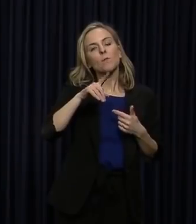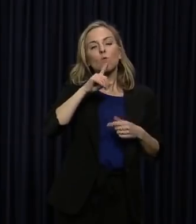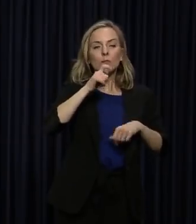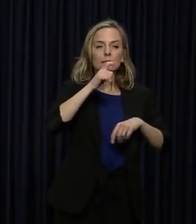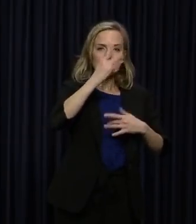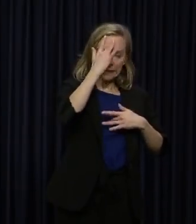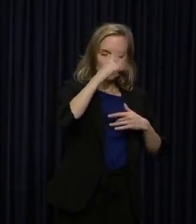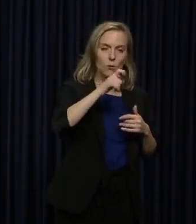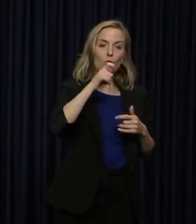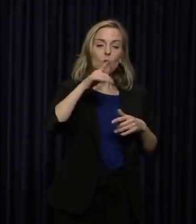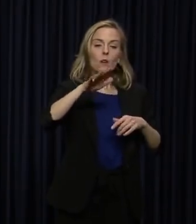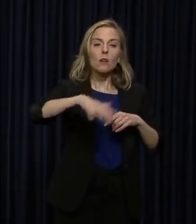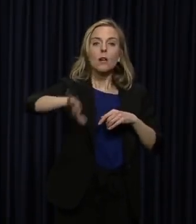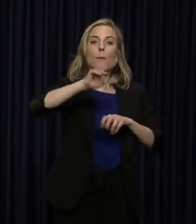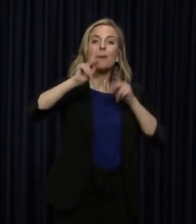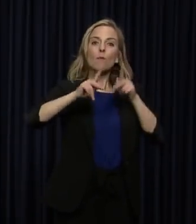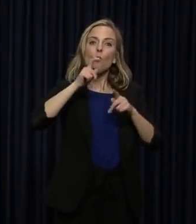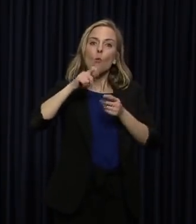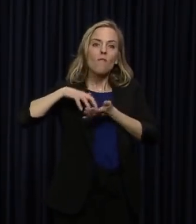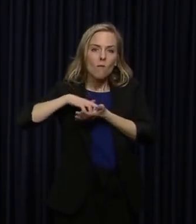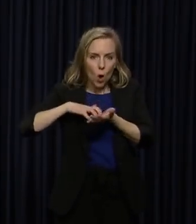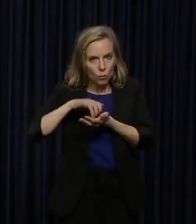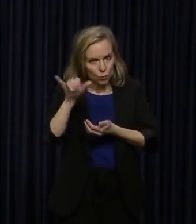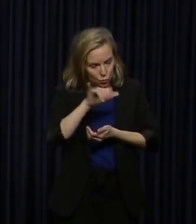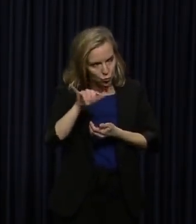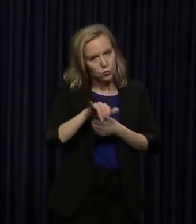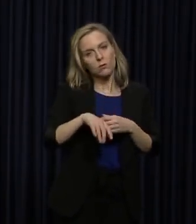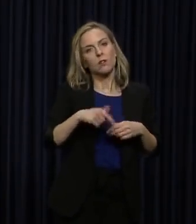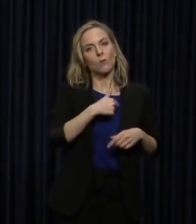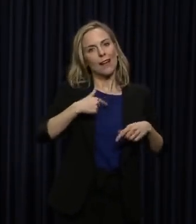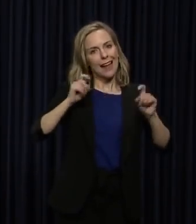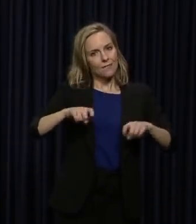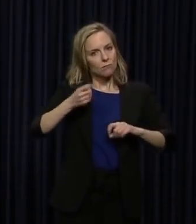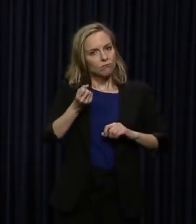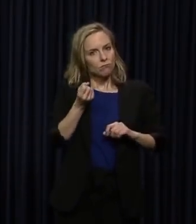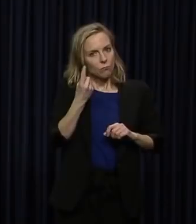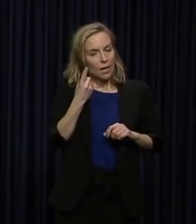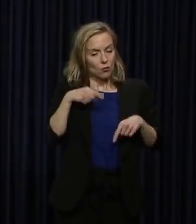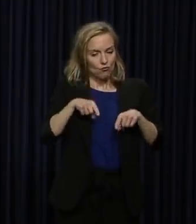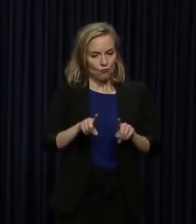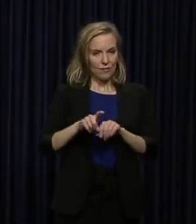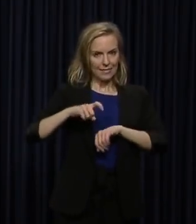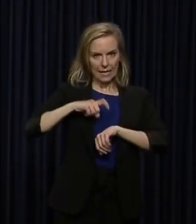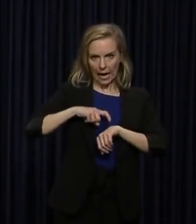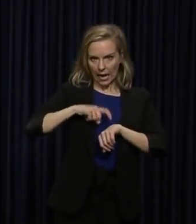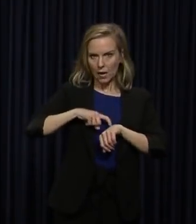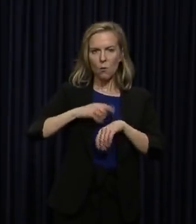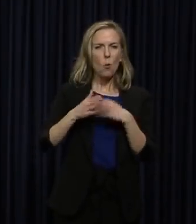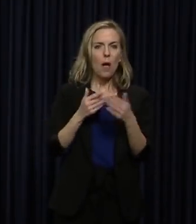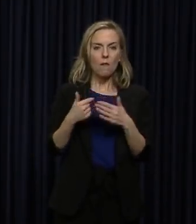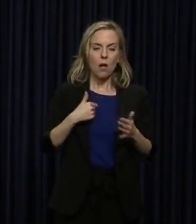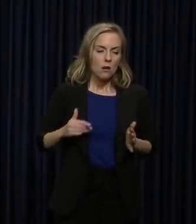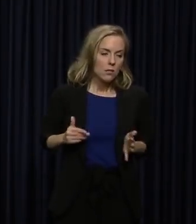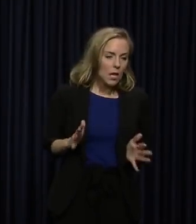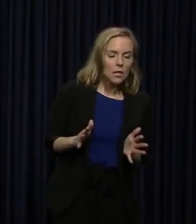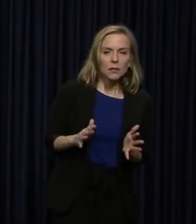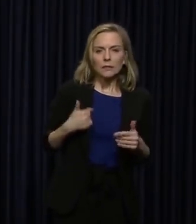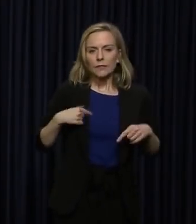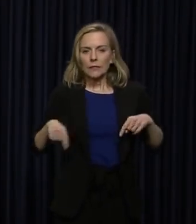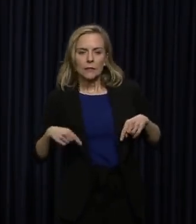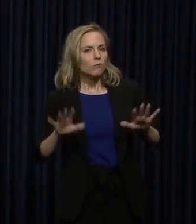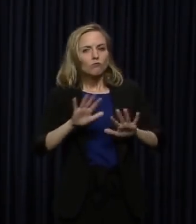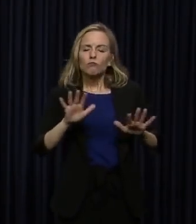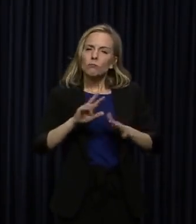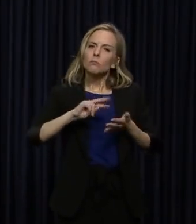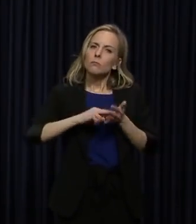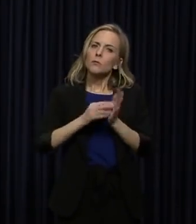population that is most vulnerable. And we've all got to understand in these times, even with our anxiety, that